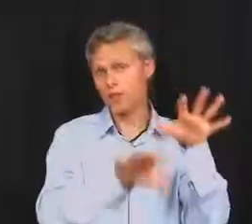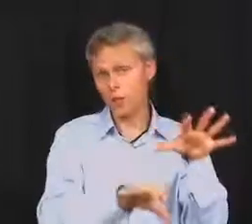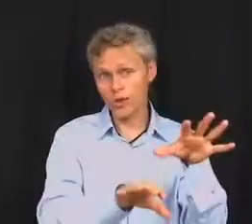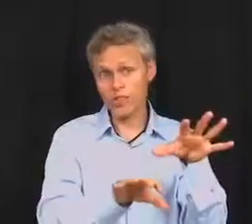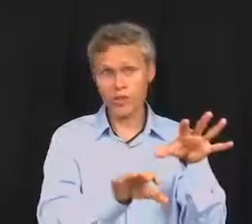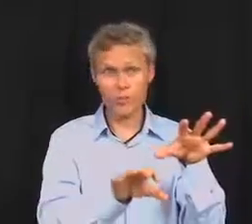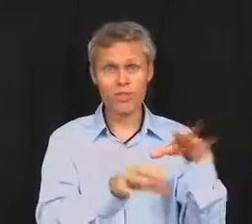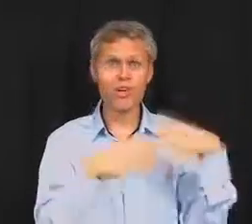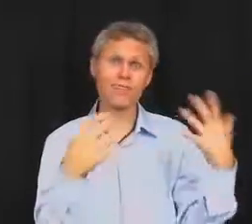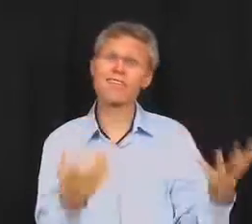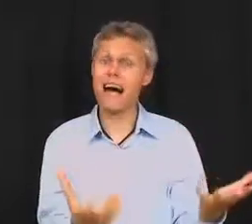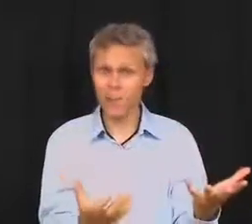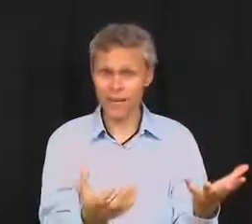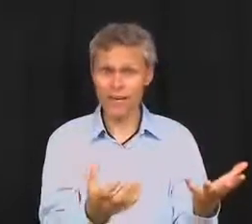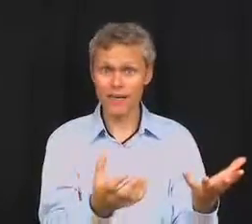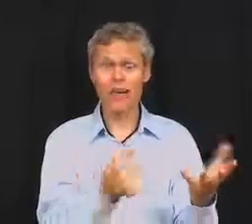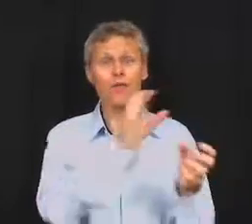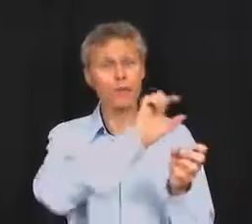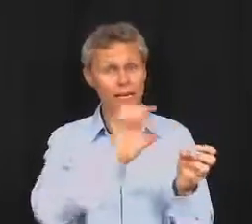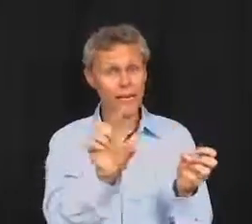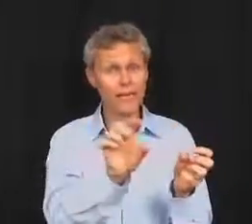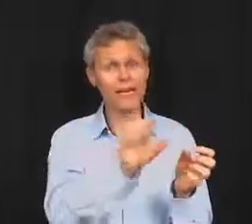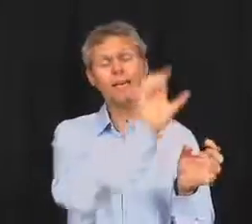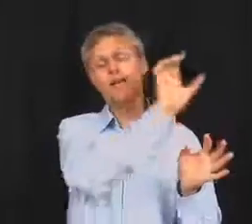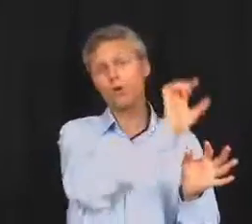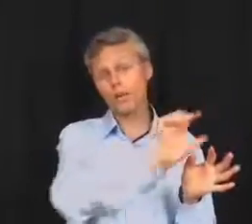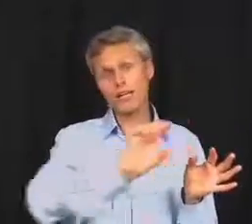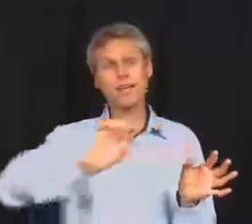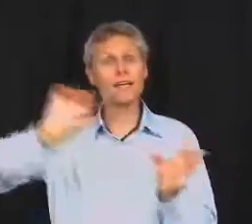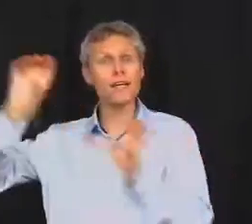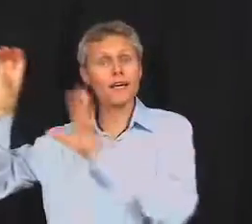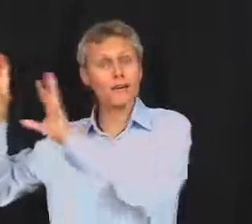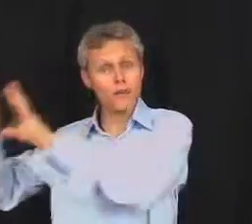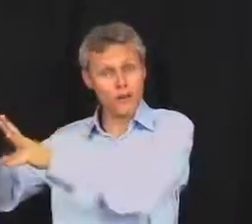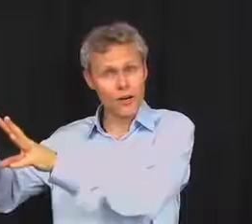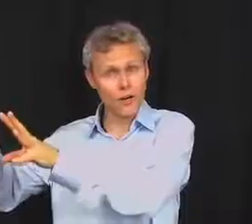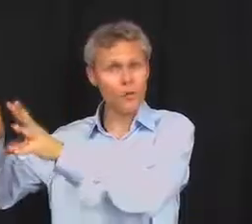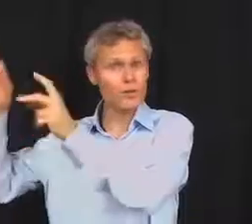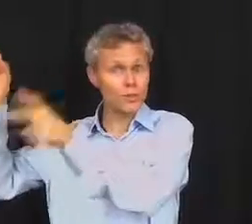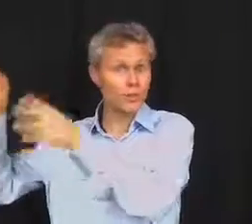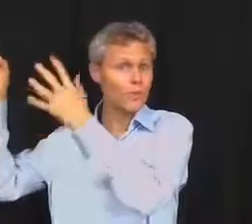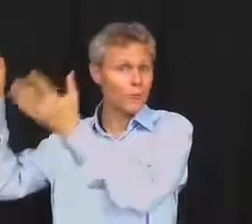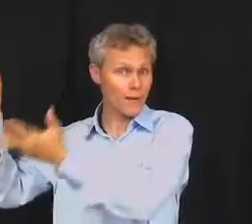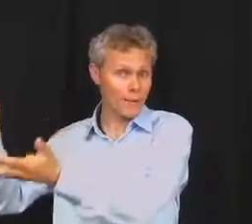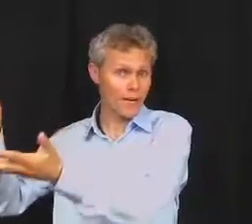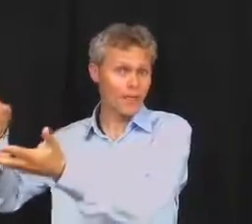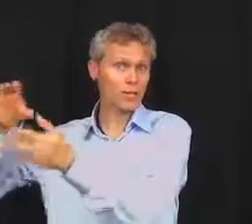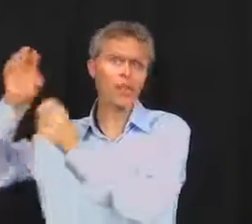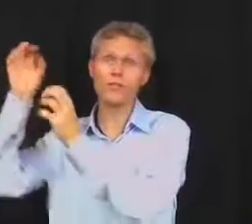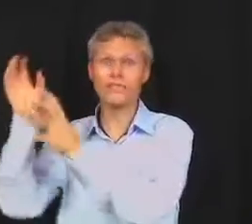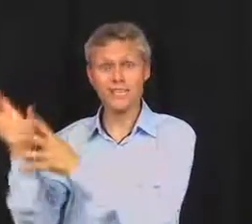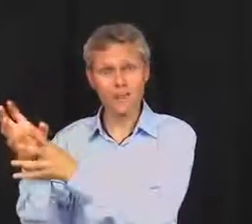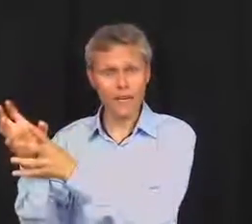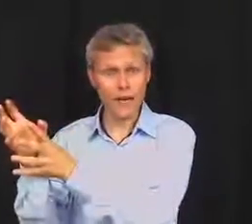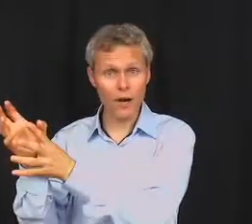a short description of the topic, and then there'll be a link. You'll click the link. You'll go to a page where you'll see the video.